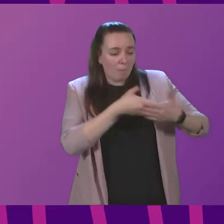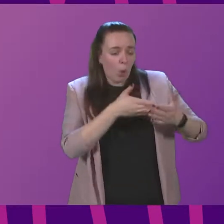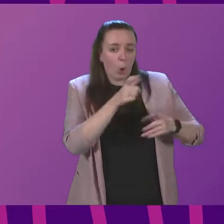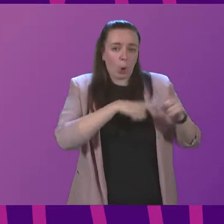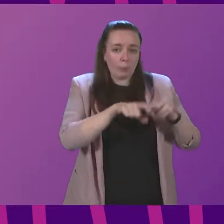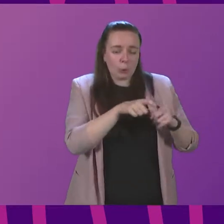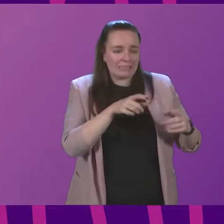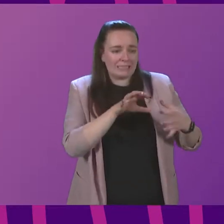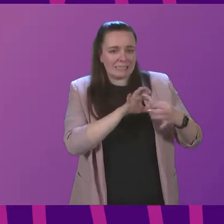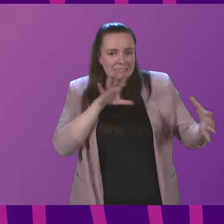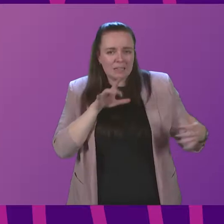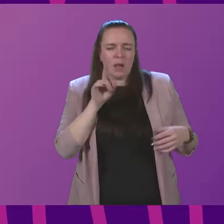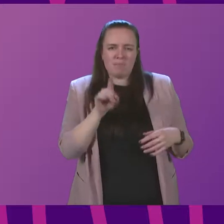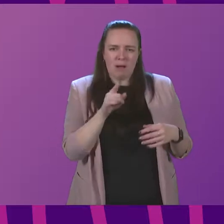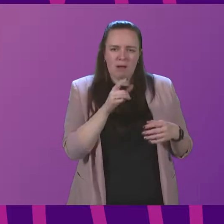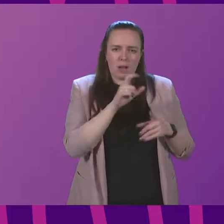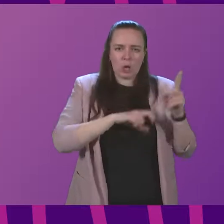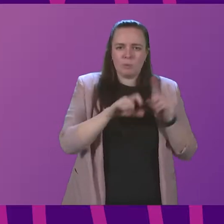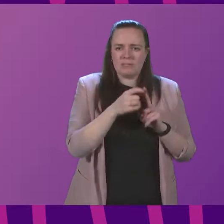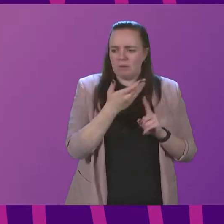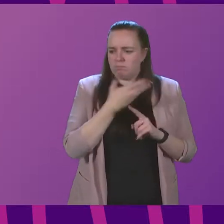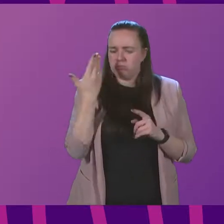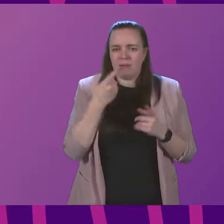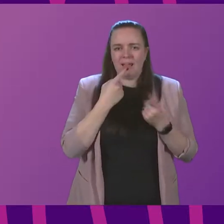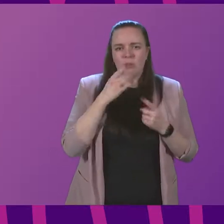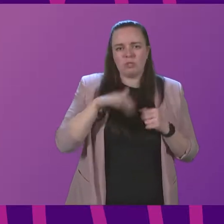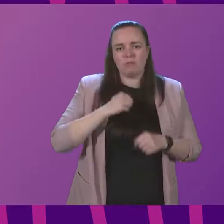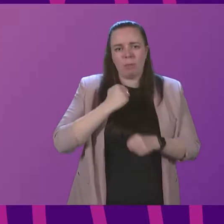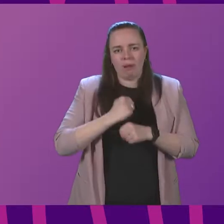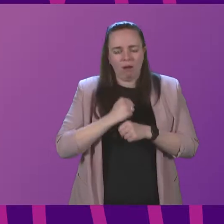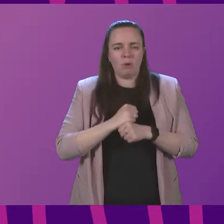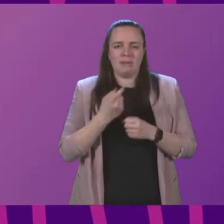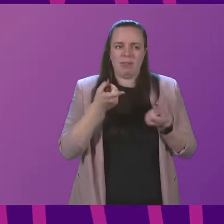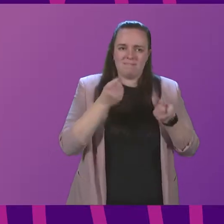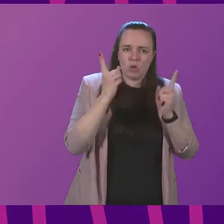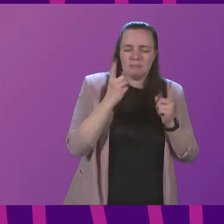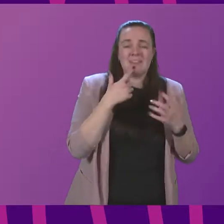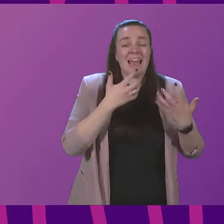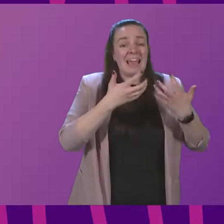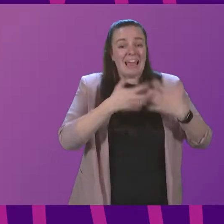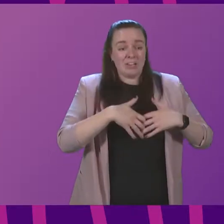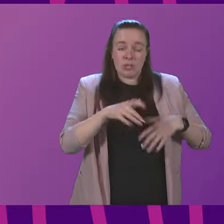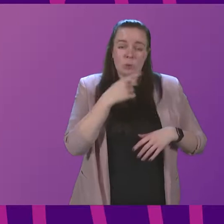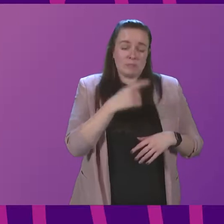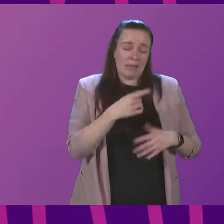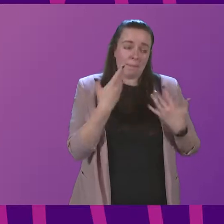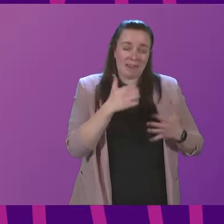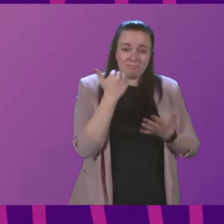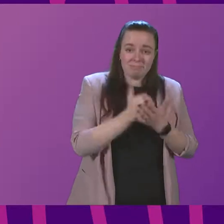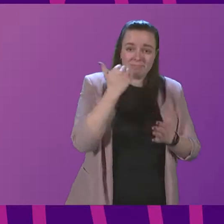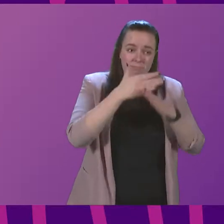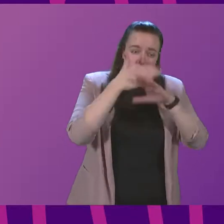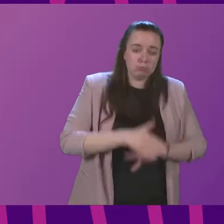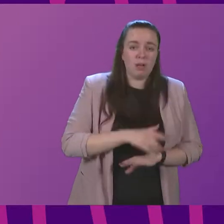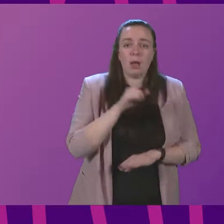communities faced a wall of silence from the Scottish Government and the First Minister. Engineers as you say did a fantastic job but were